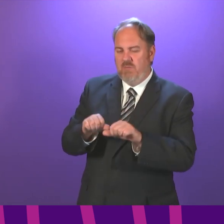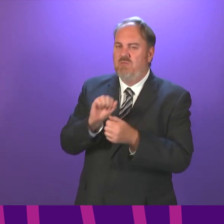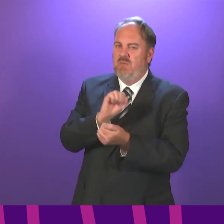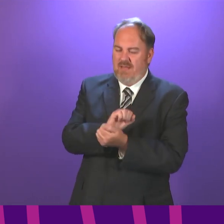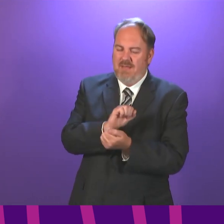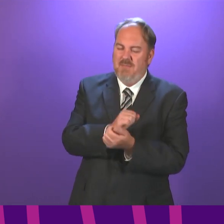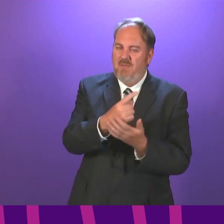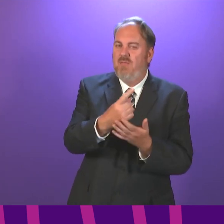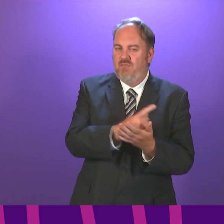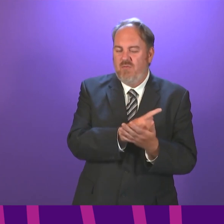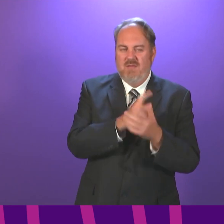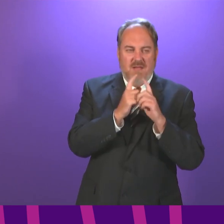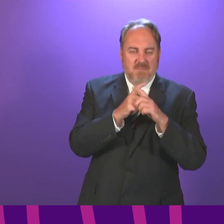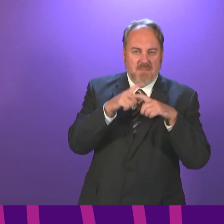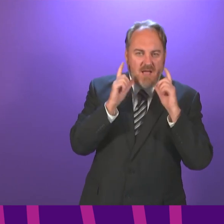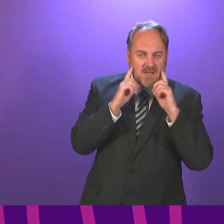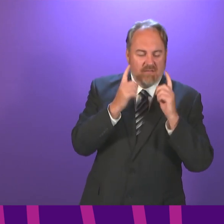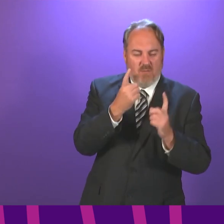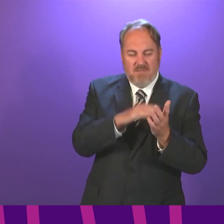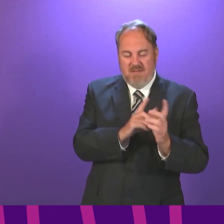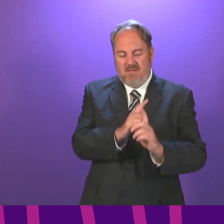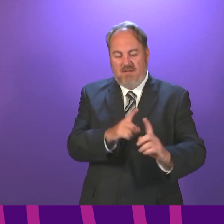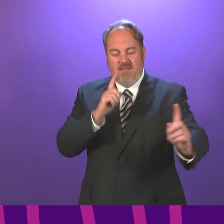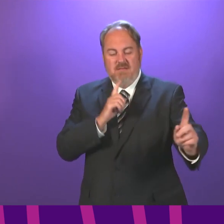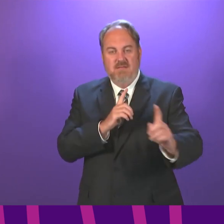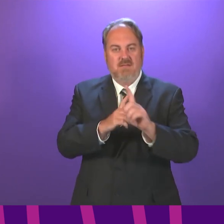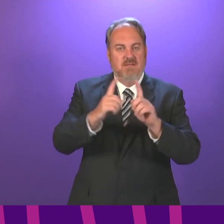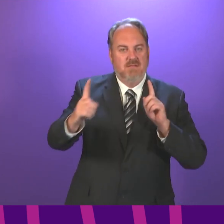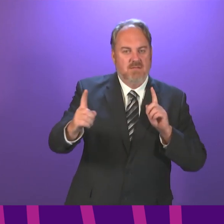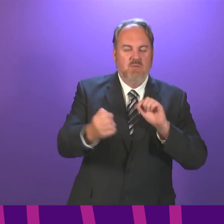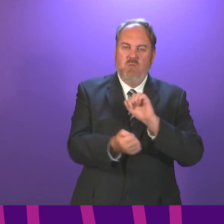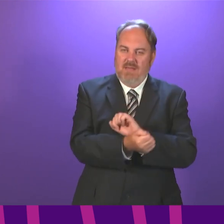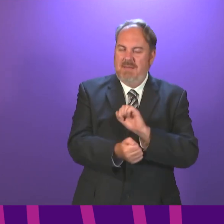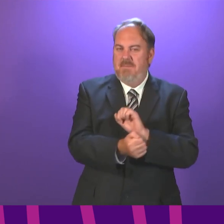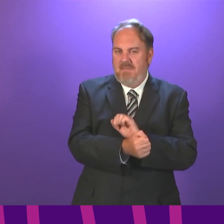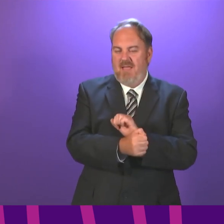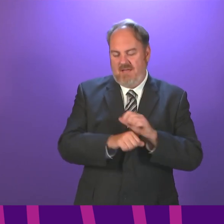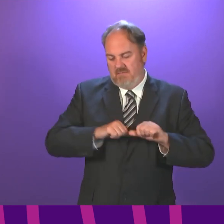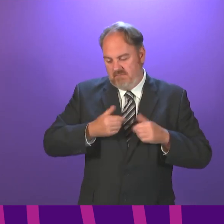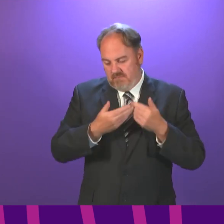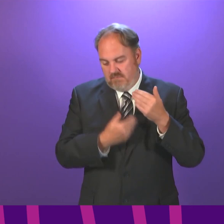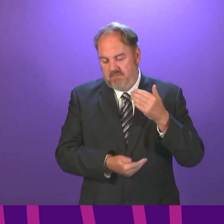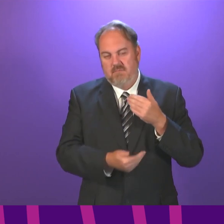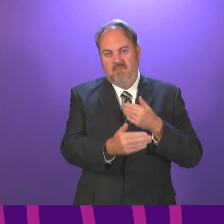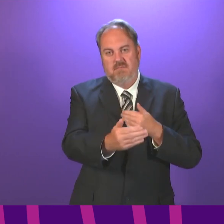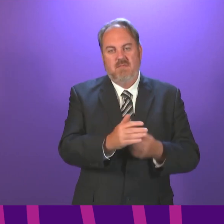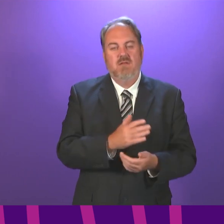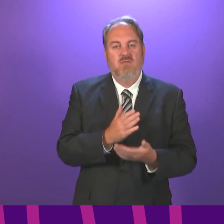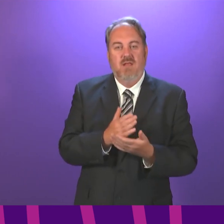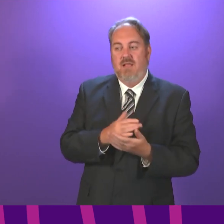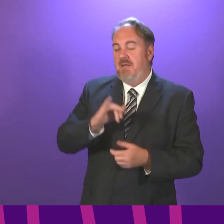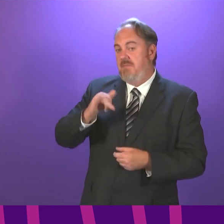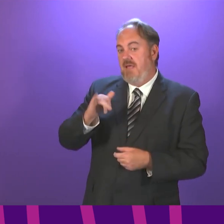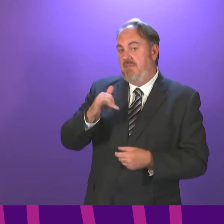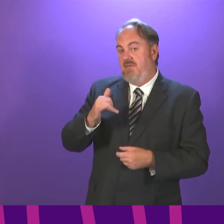in place for a longer period. said the first six weeks that will be reviewed on an ongoing basis. Obviously, if we decide to